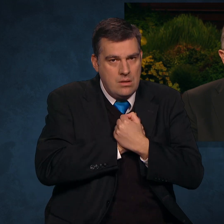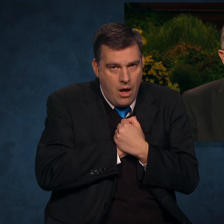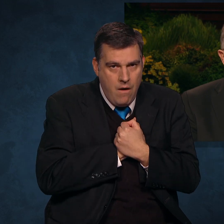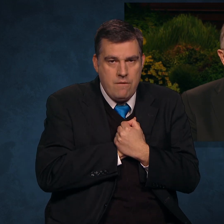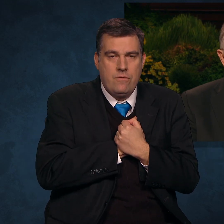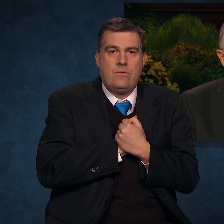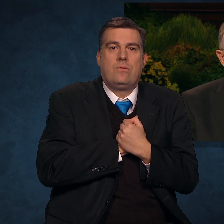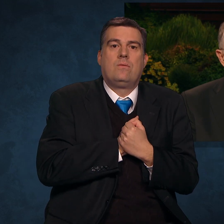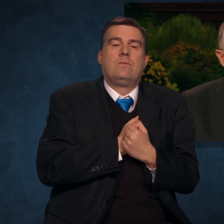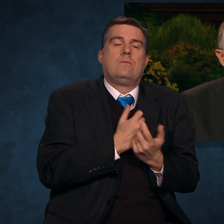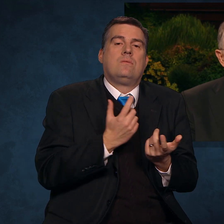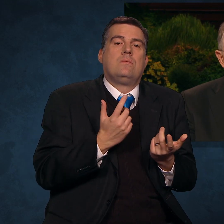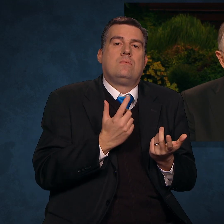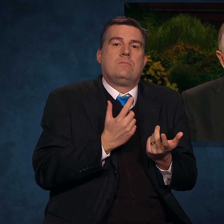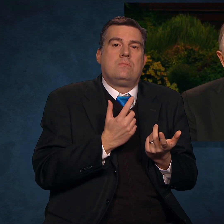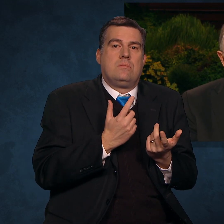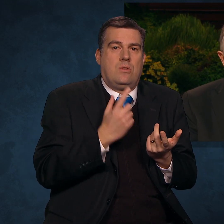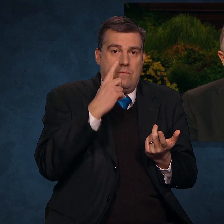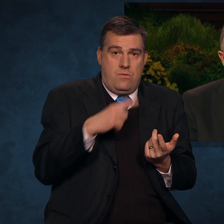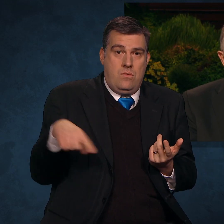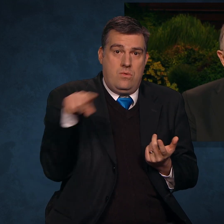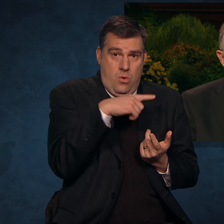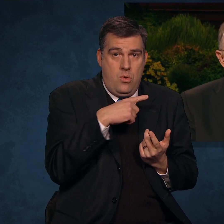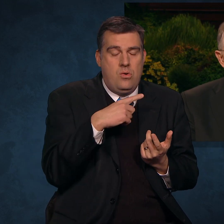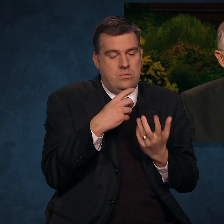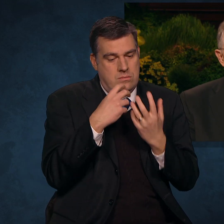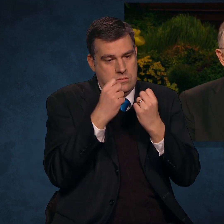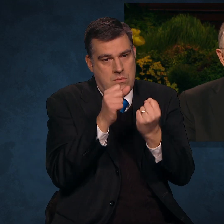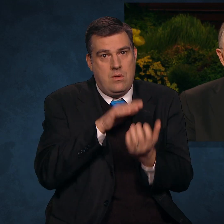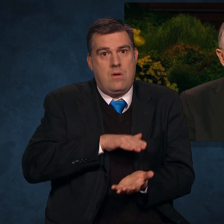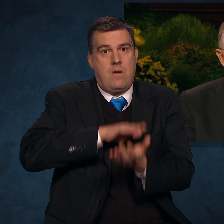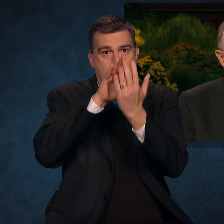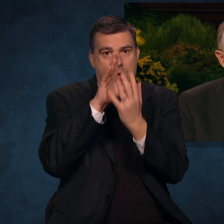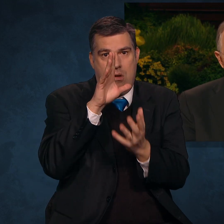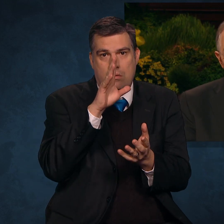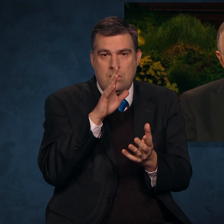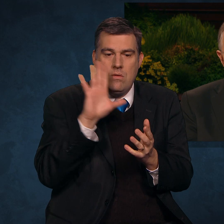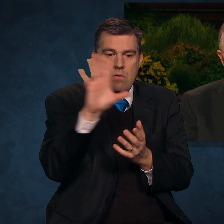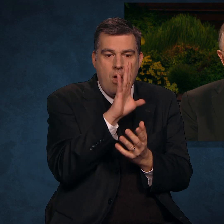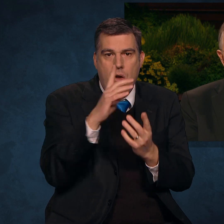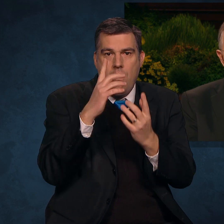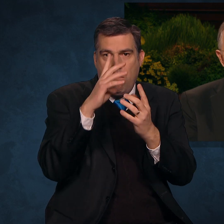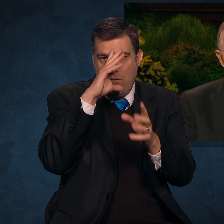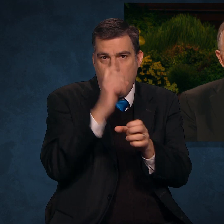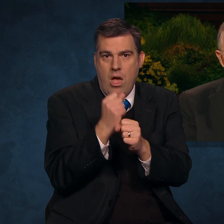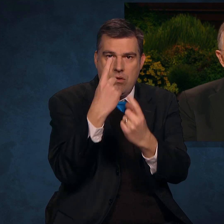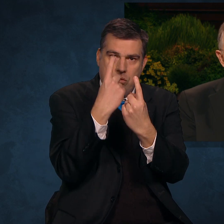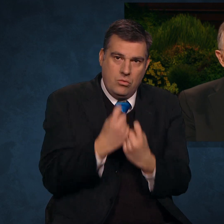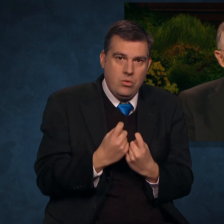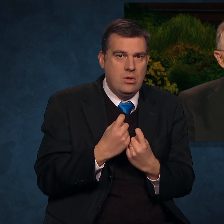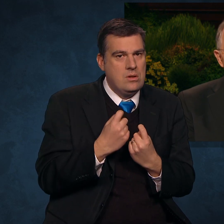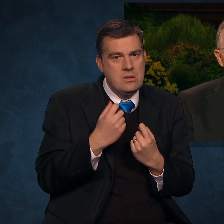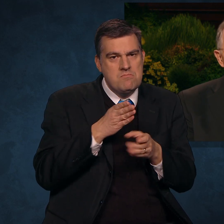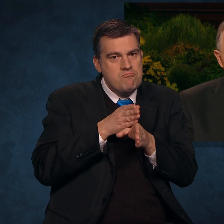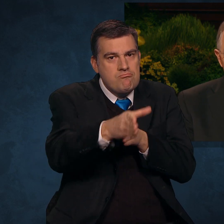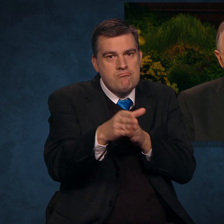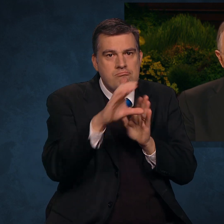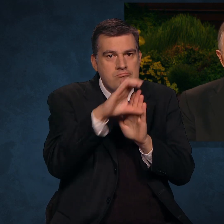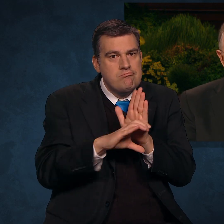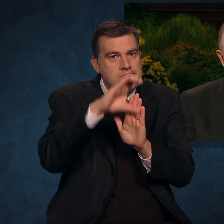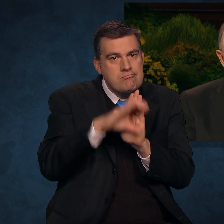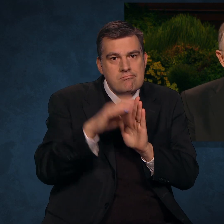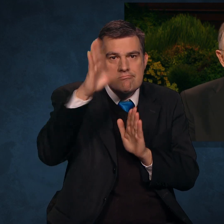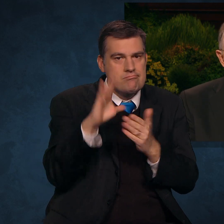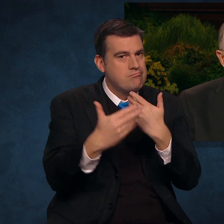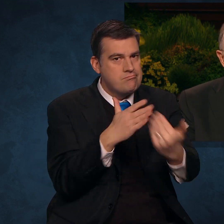courageously confront this trial of faith and stay true to the commandments of God. But everyone,